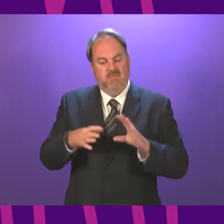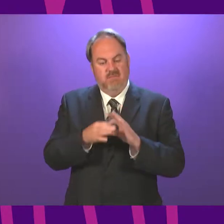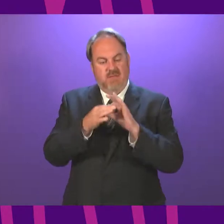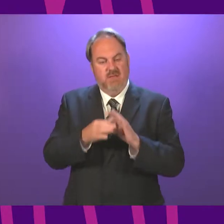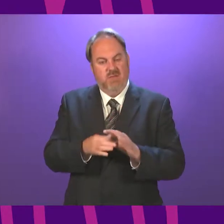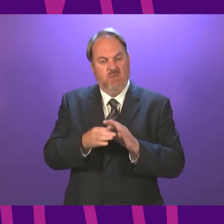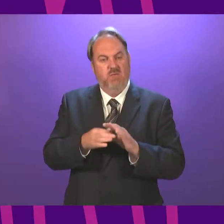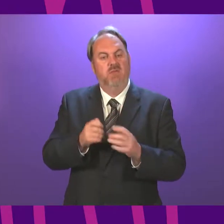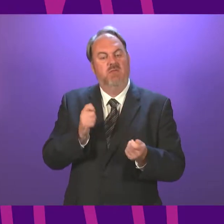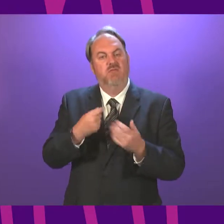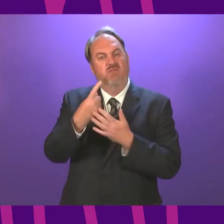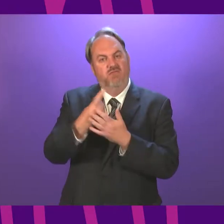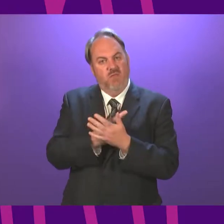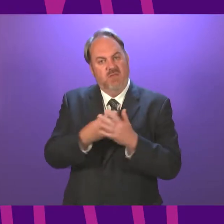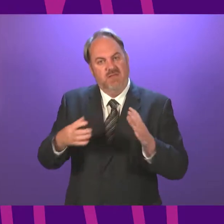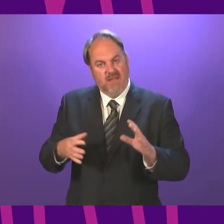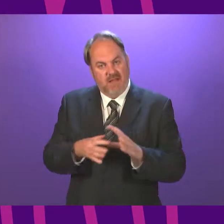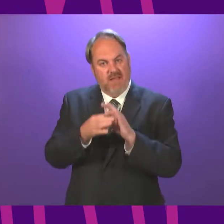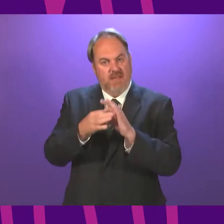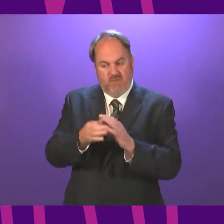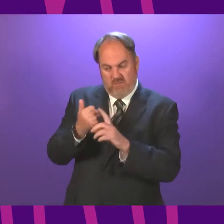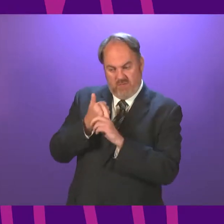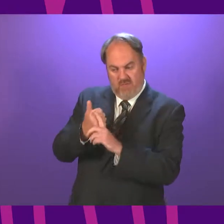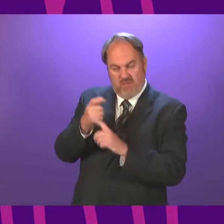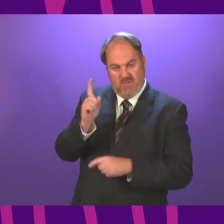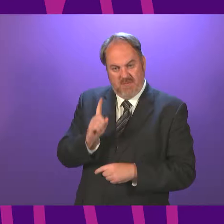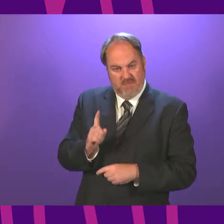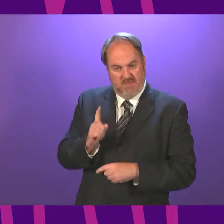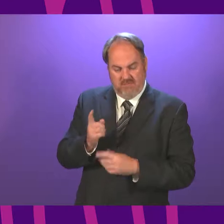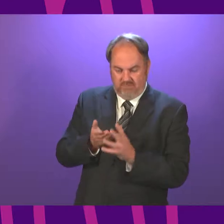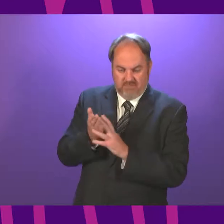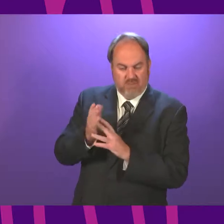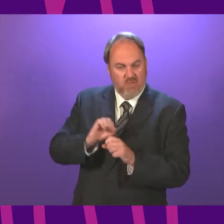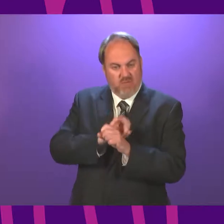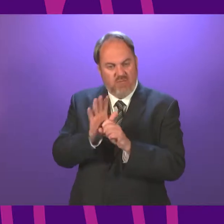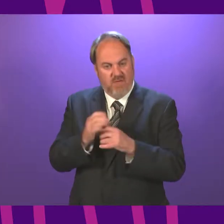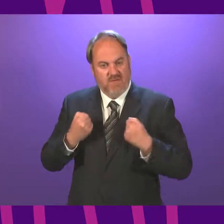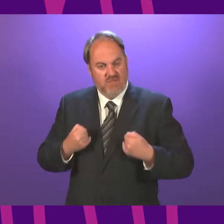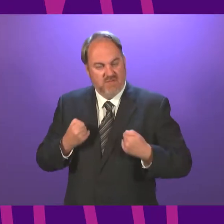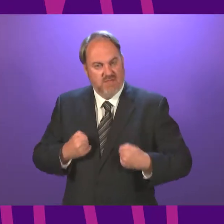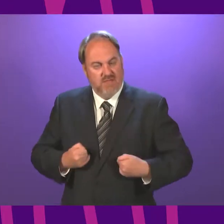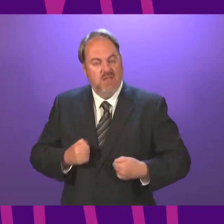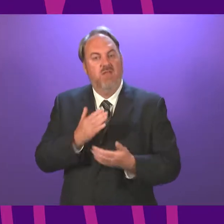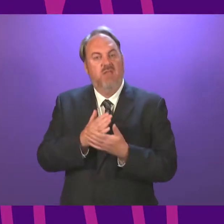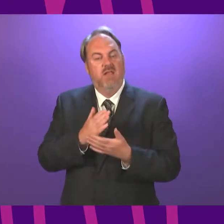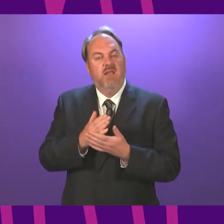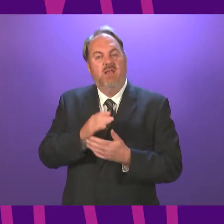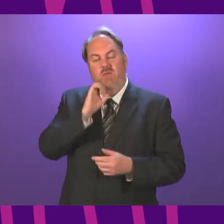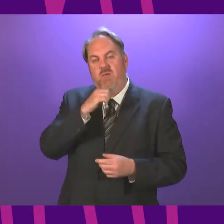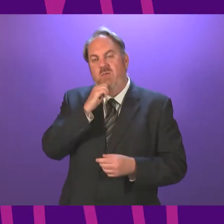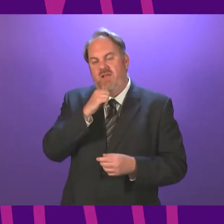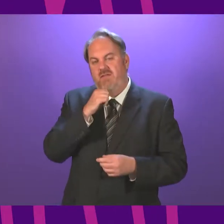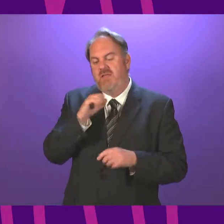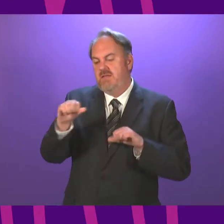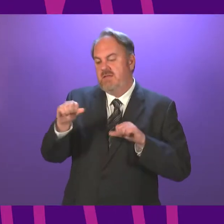Restrictions and Requirements Local Level Scotland Regulations 2020 and are amended to allow the temporary removal